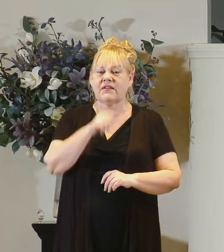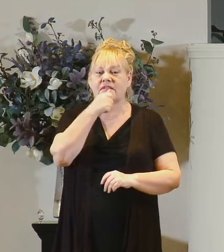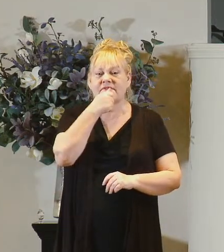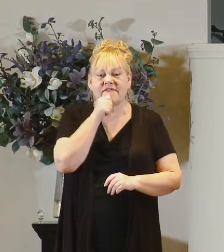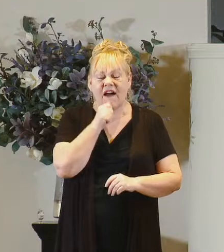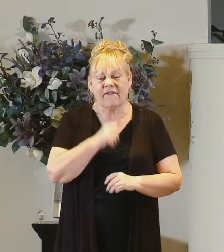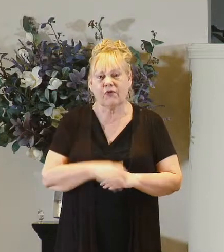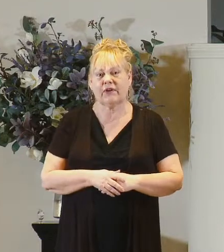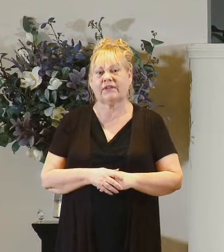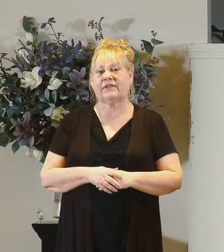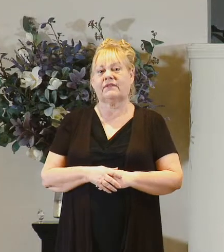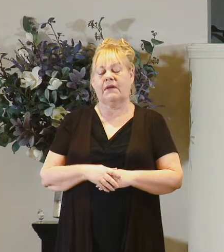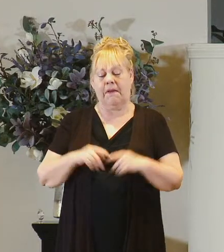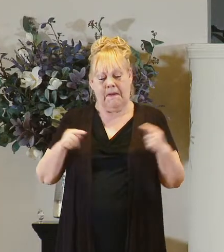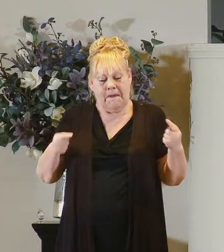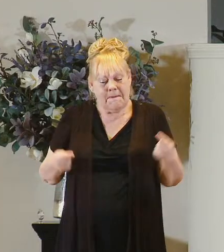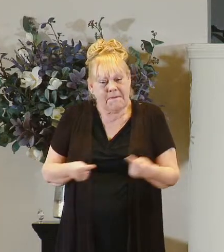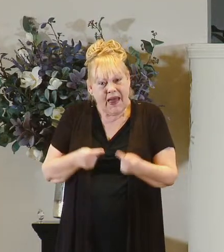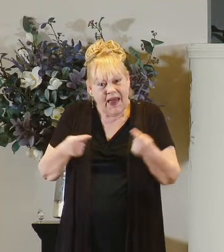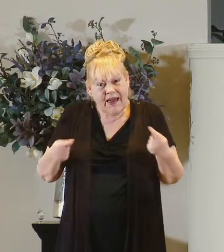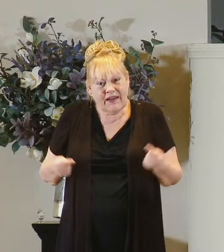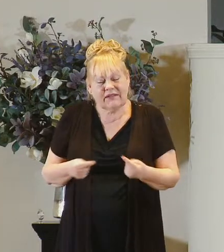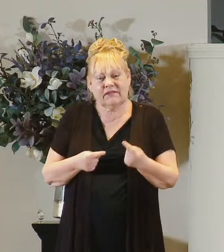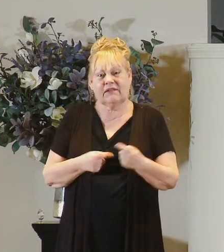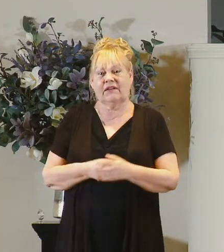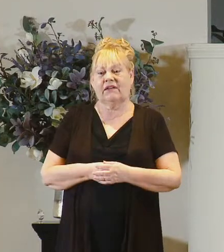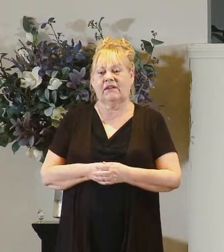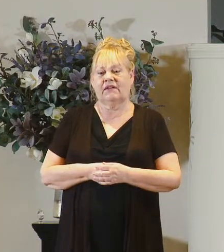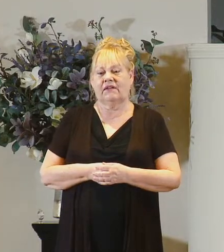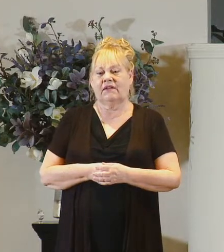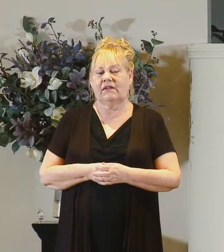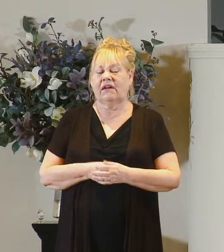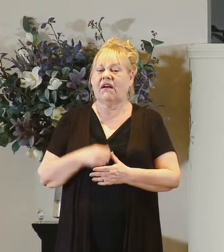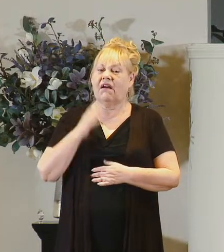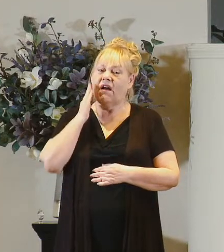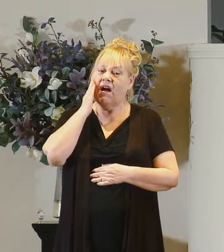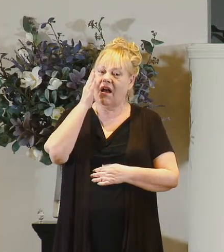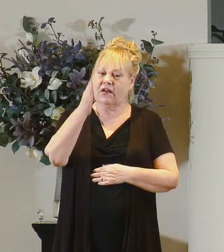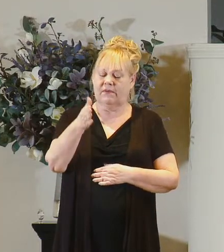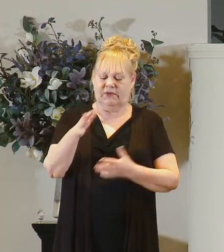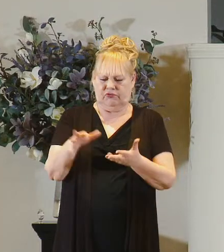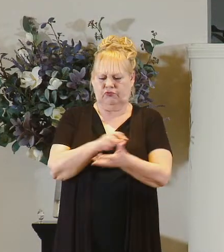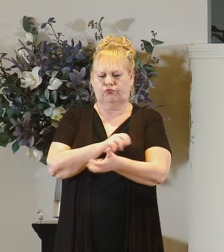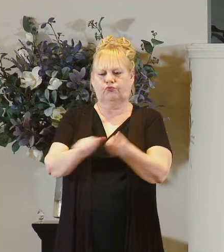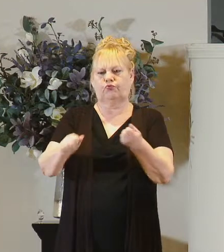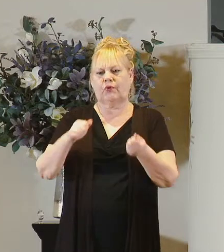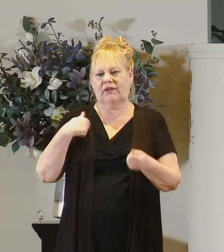pain pain and ultimately destruction